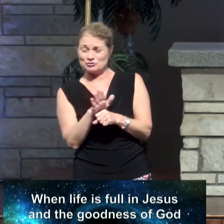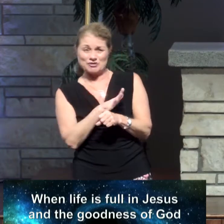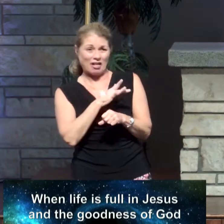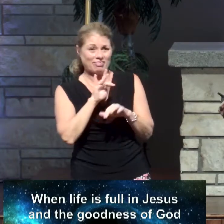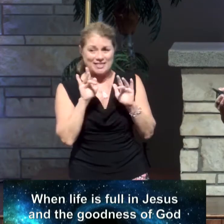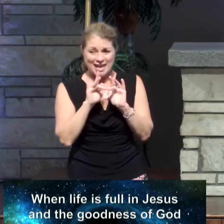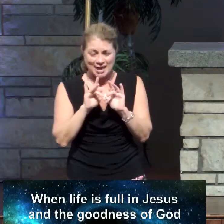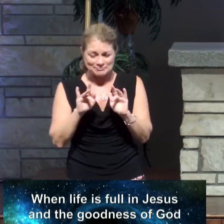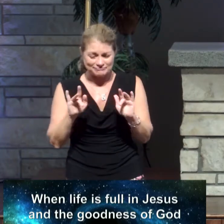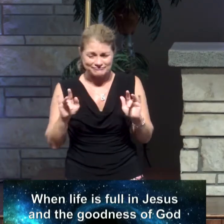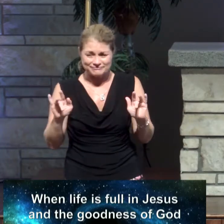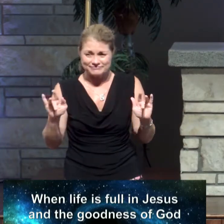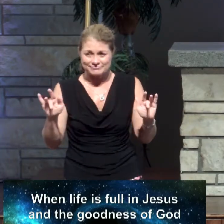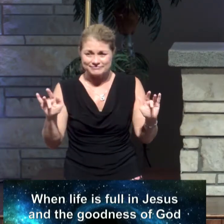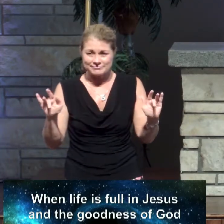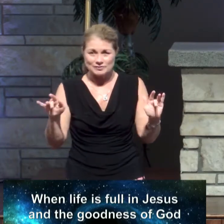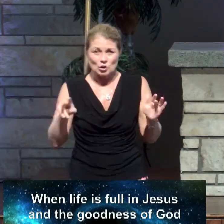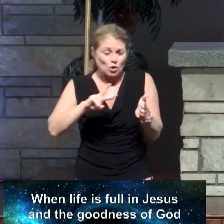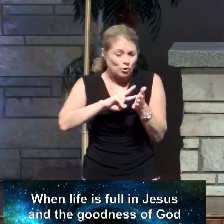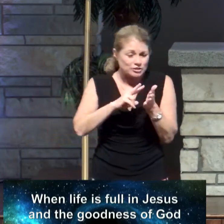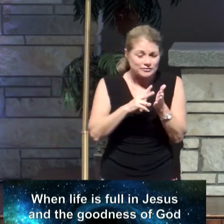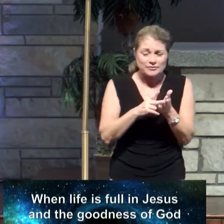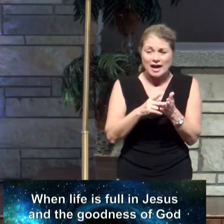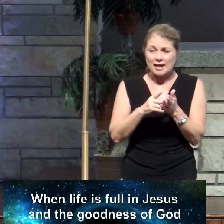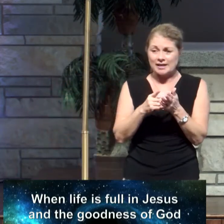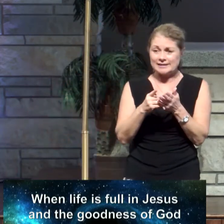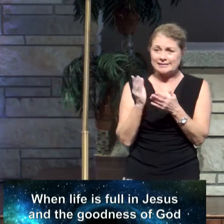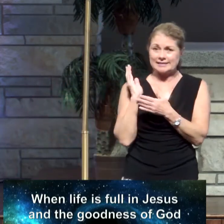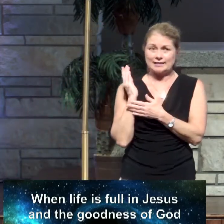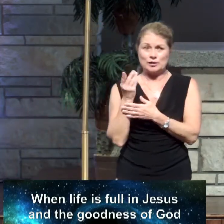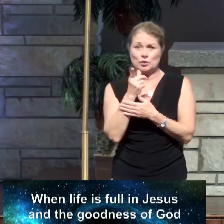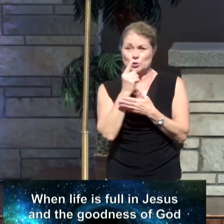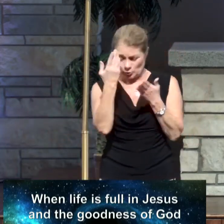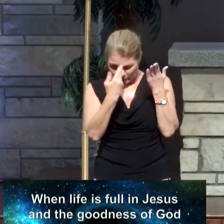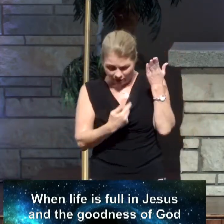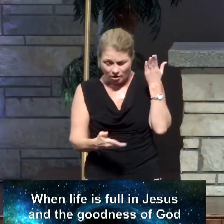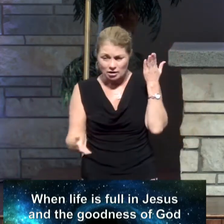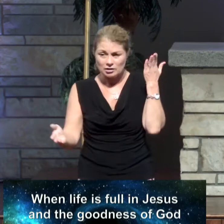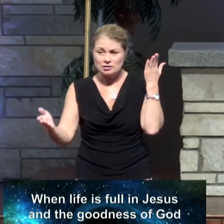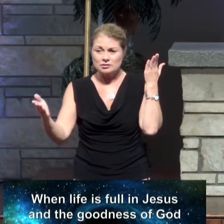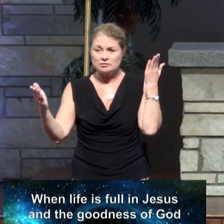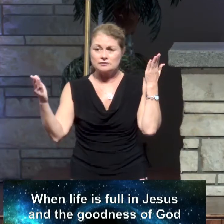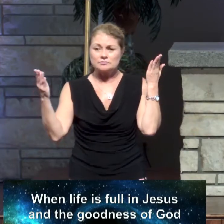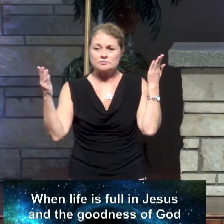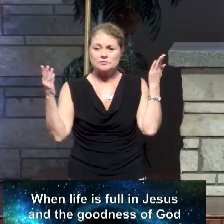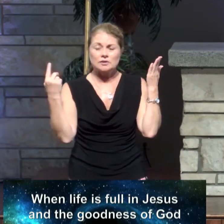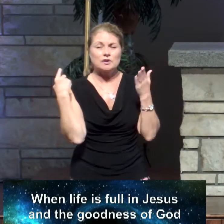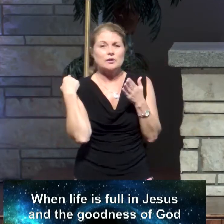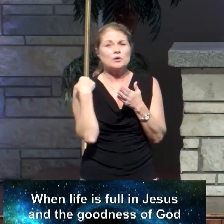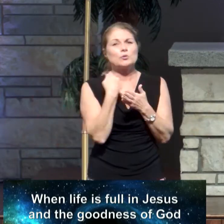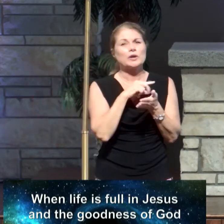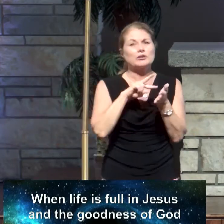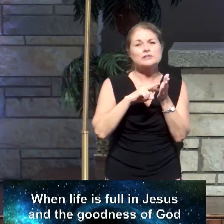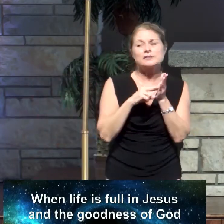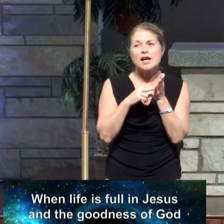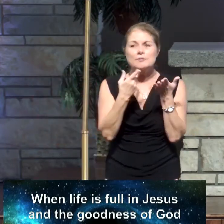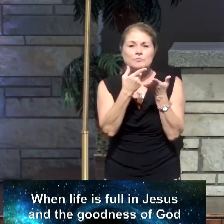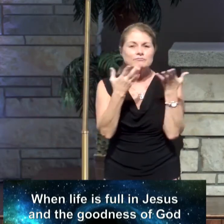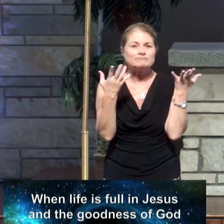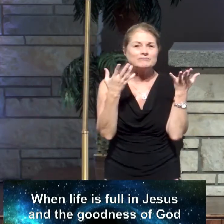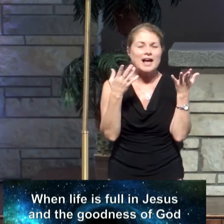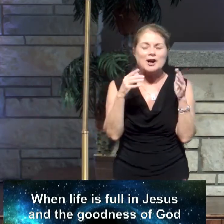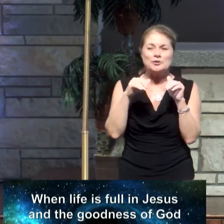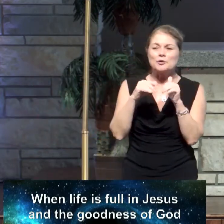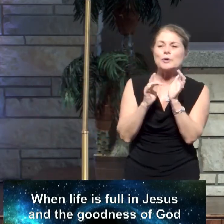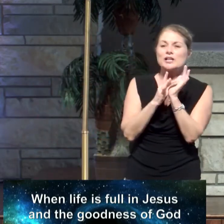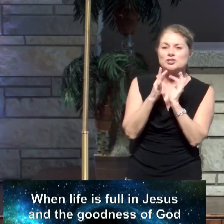going to use stuff to define who we are. Look at me because look what I'm driving. We're defined by what Jesus says about you.